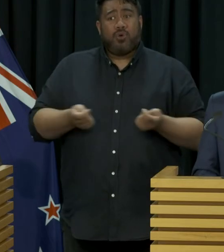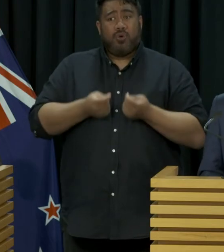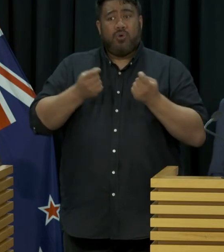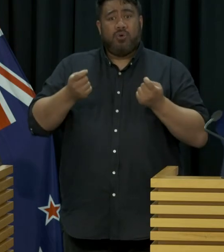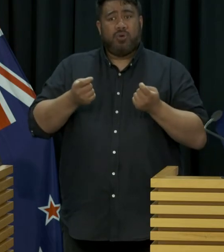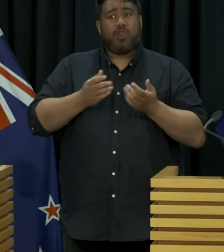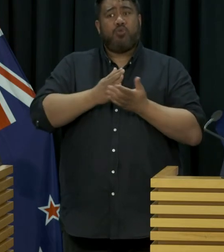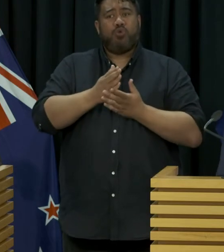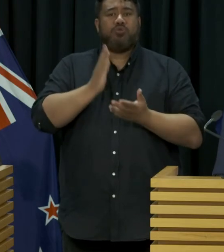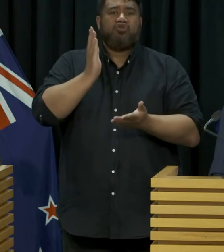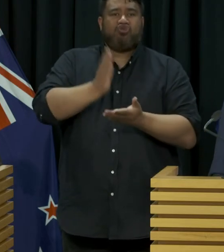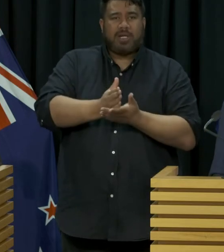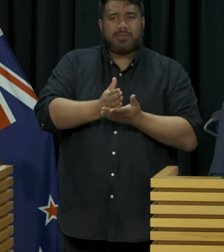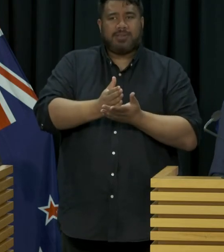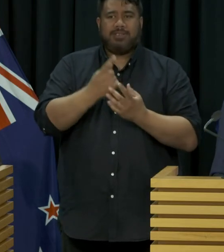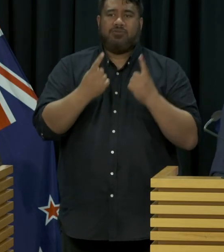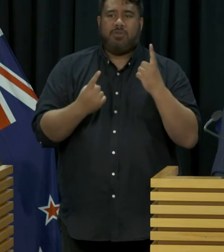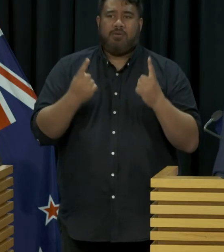arrangement